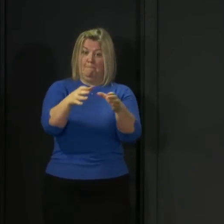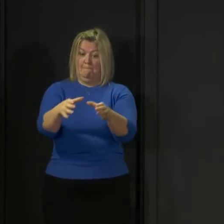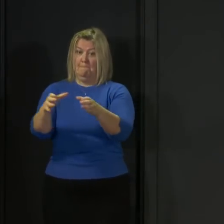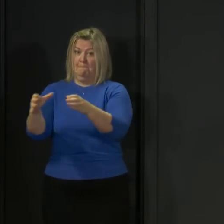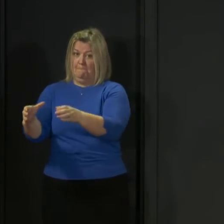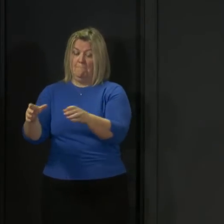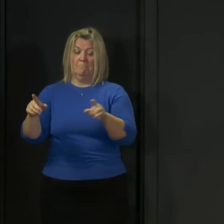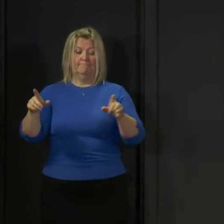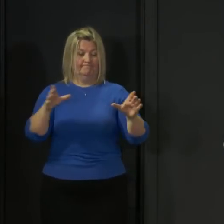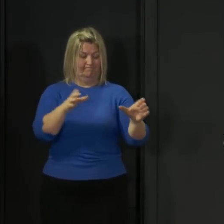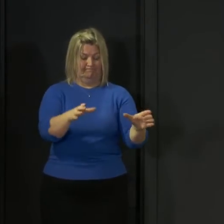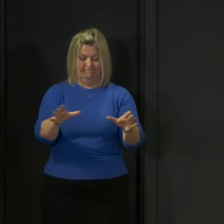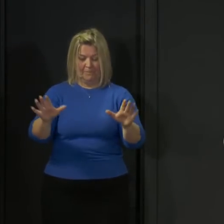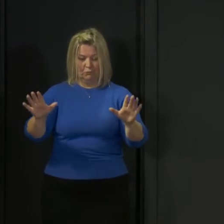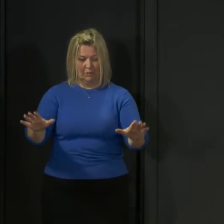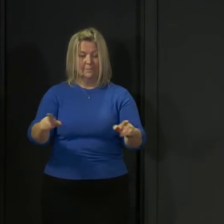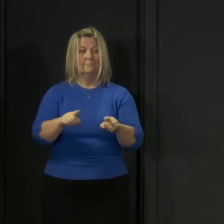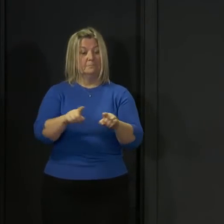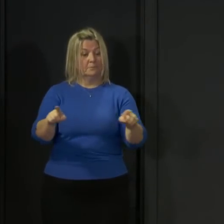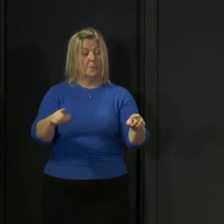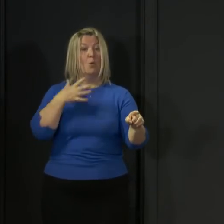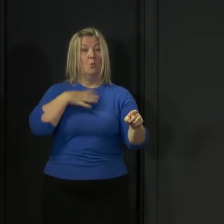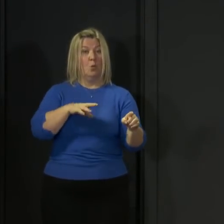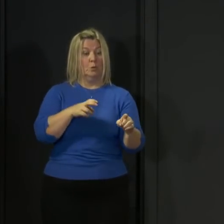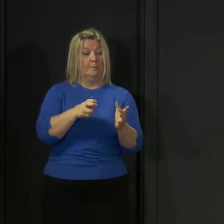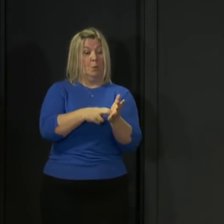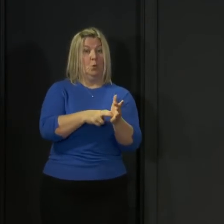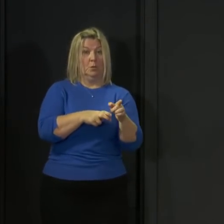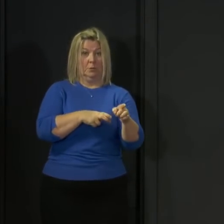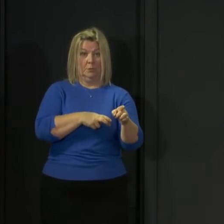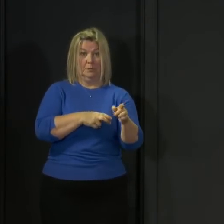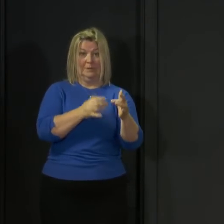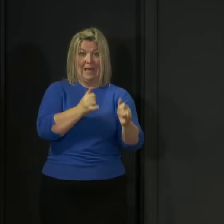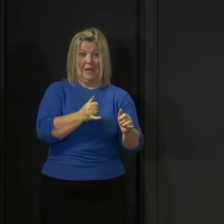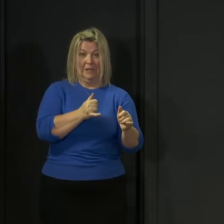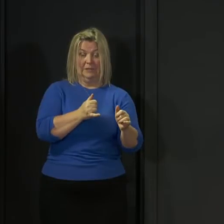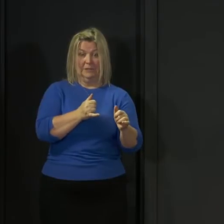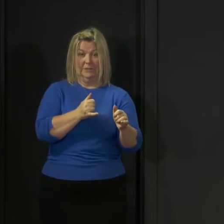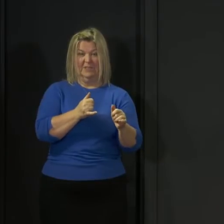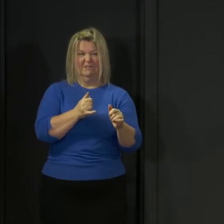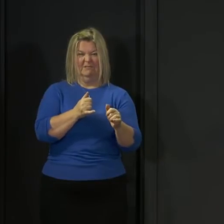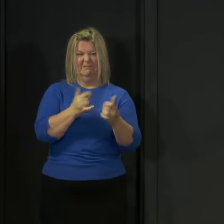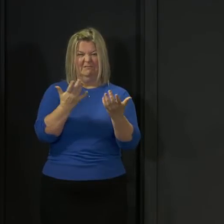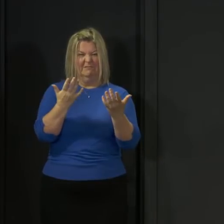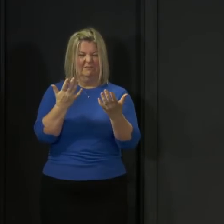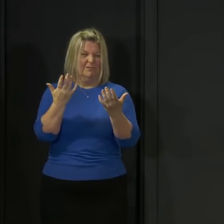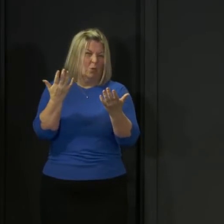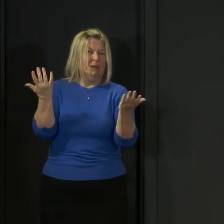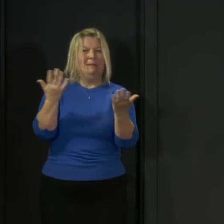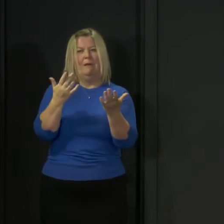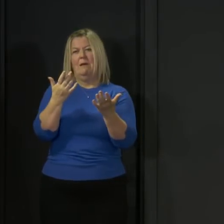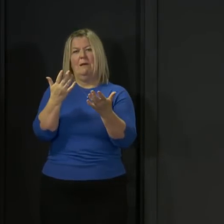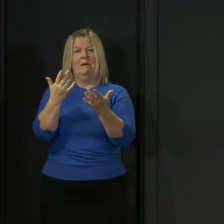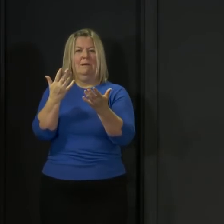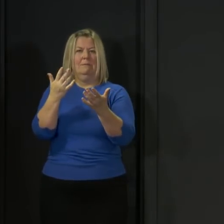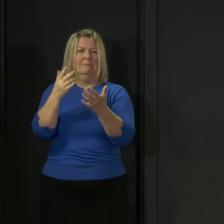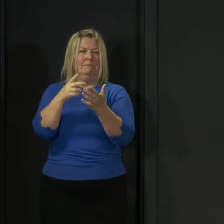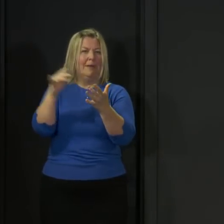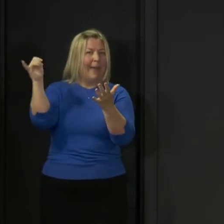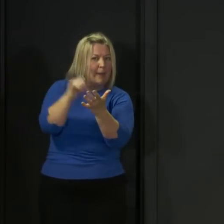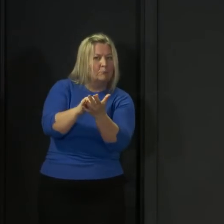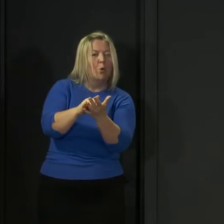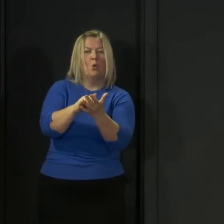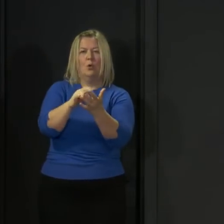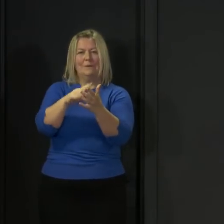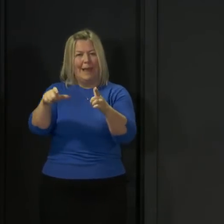advise them if they want to to book a test through one of these drive-through or mobile testing that that would be one of the